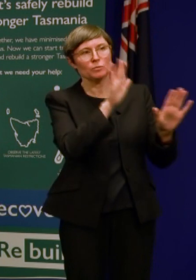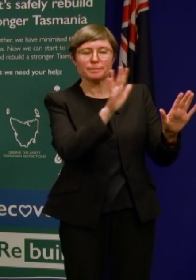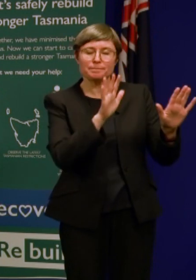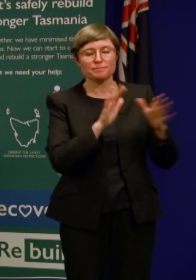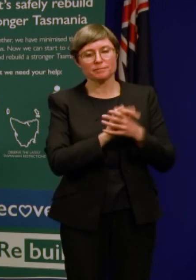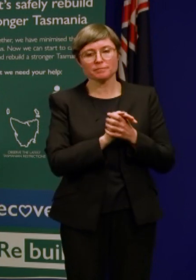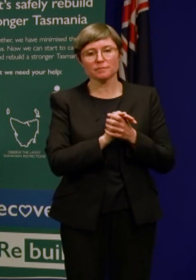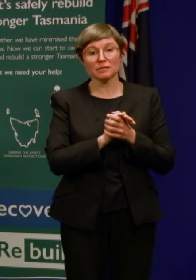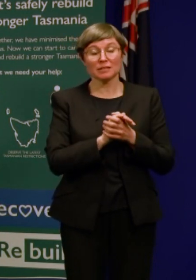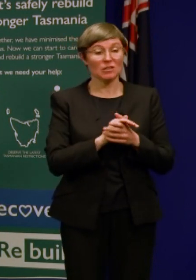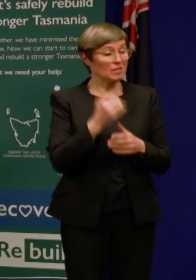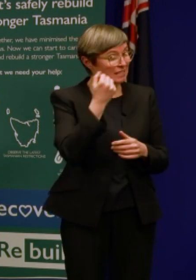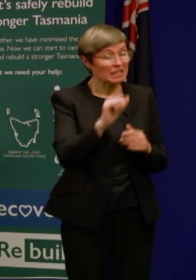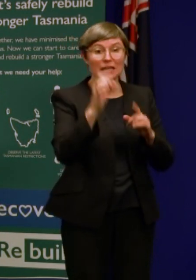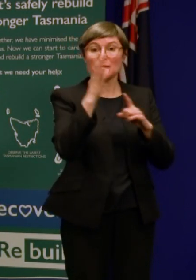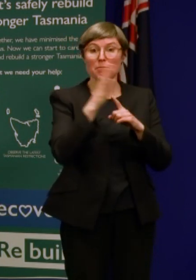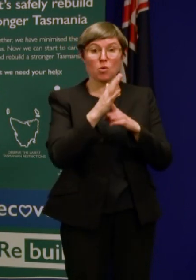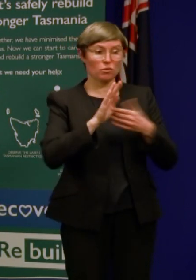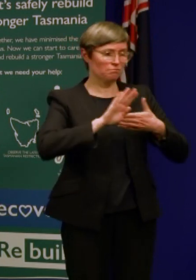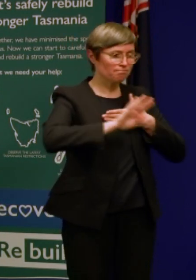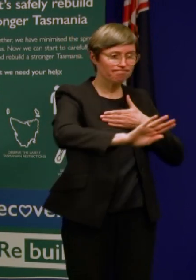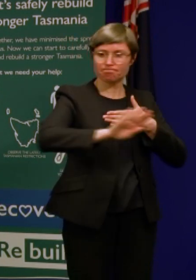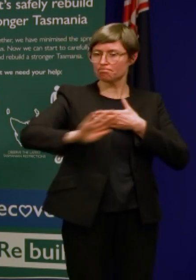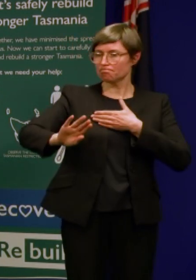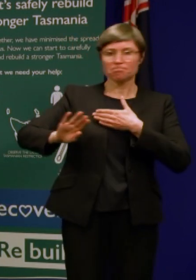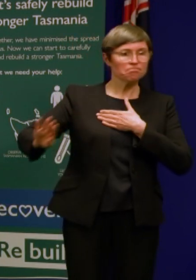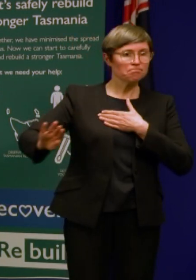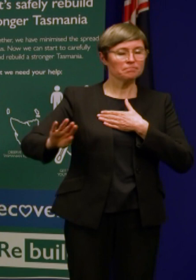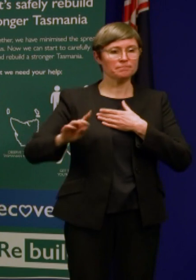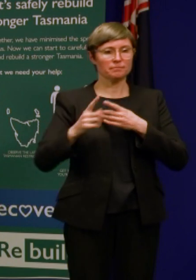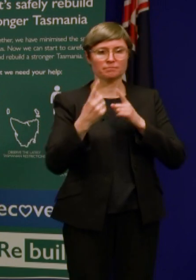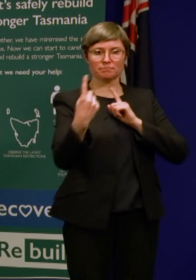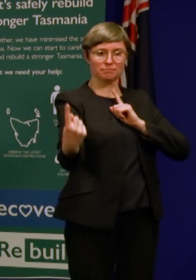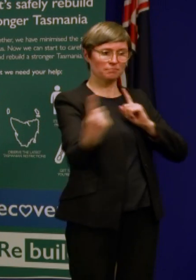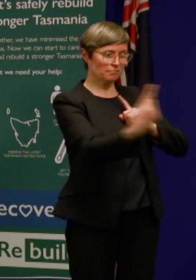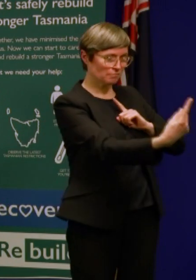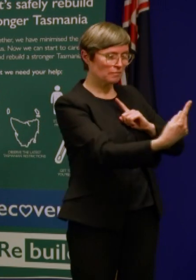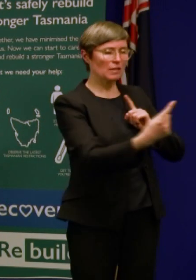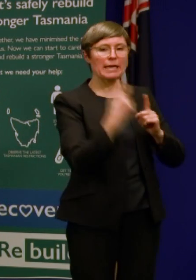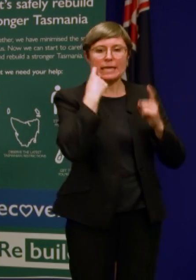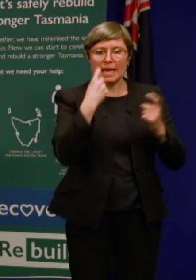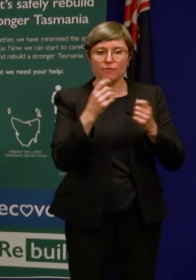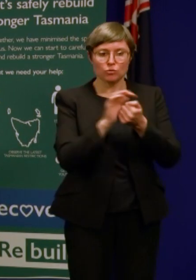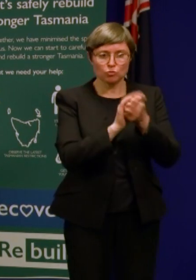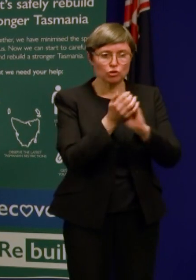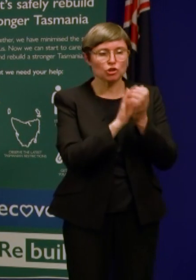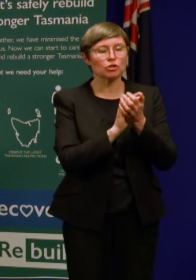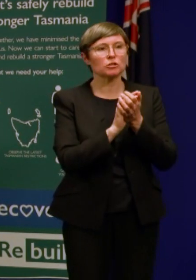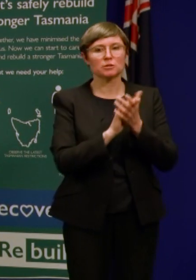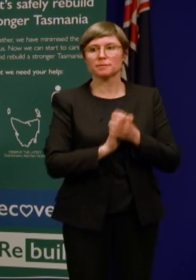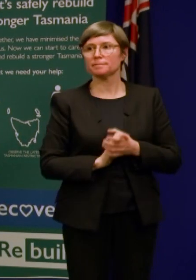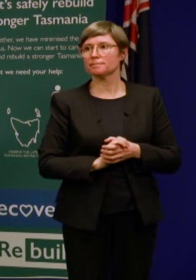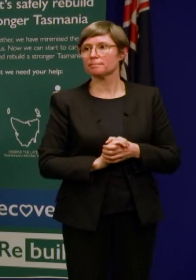keep our distance from people attend to hygiene and get our coughs and colds tested it's